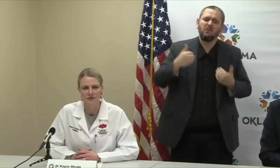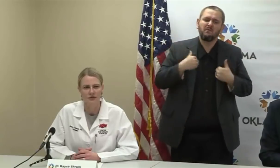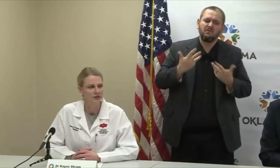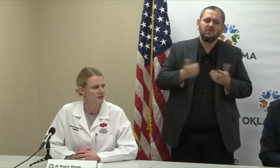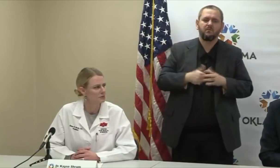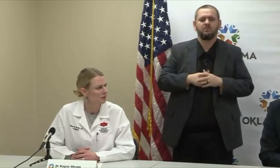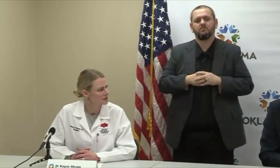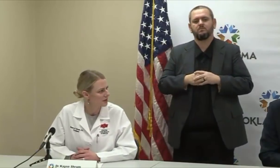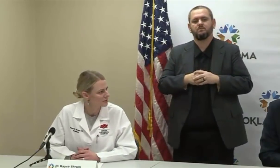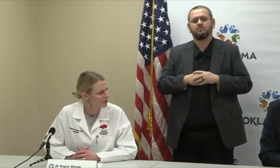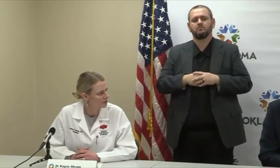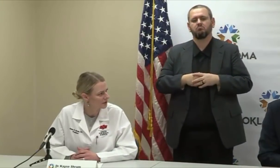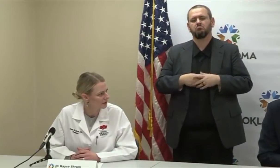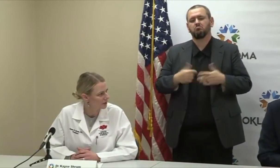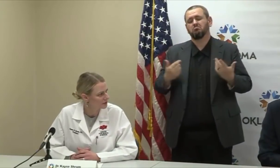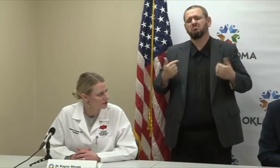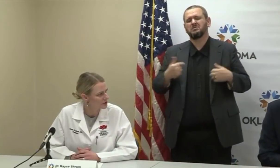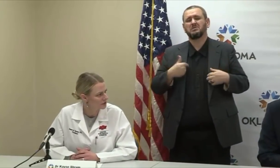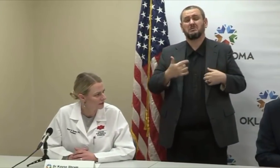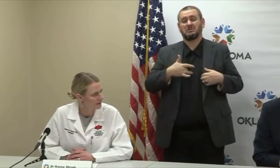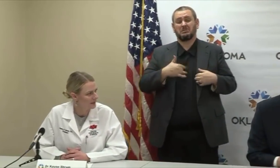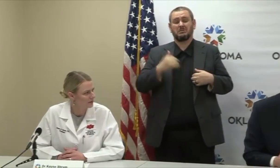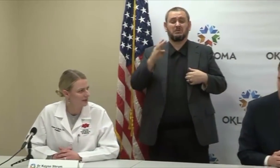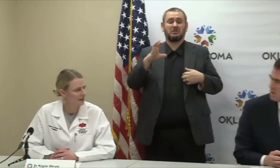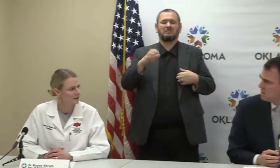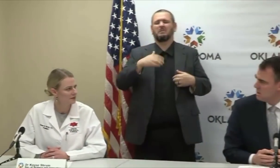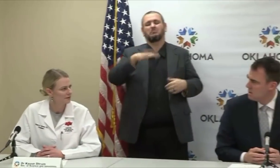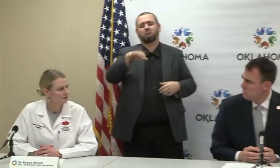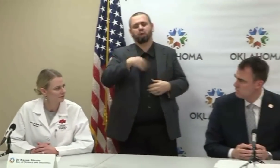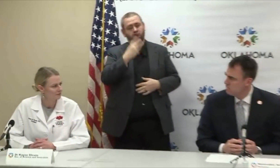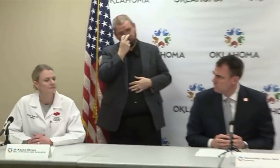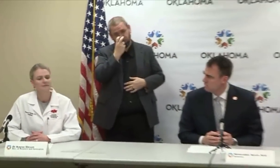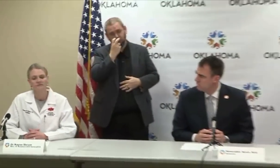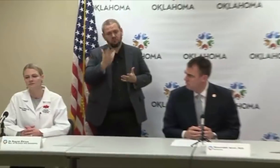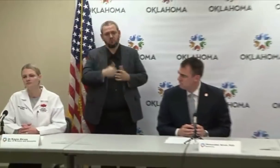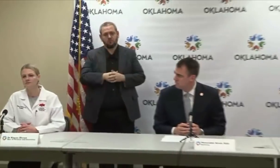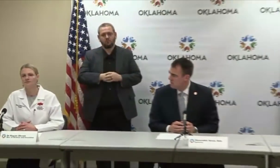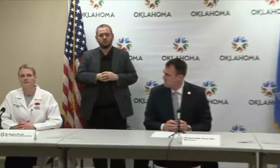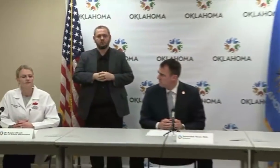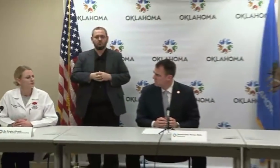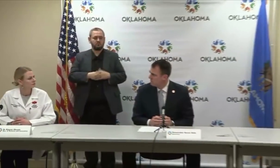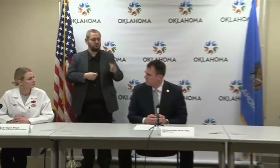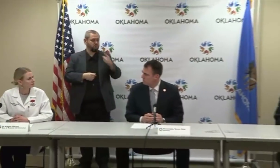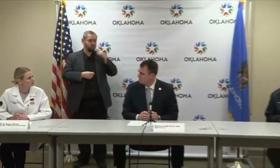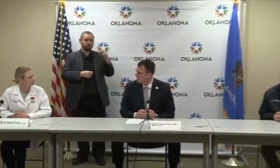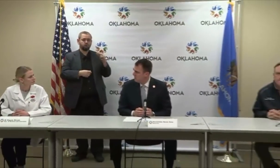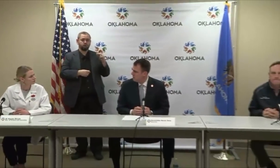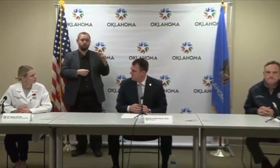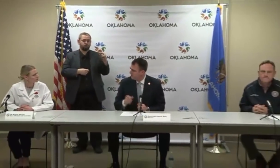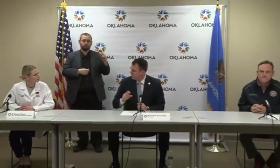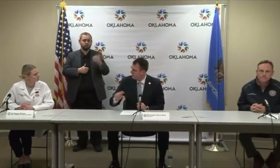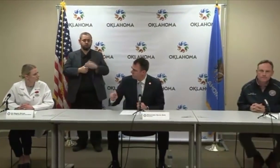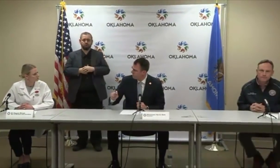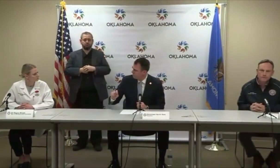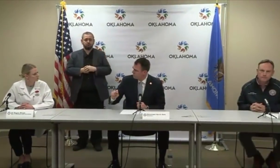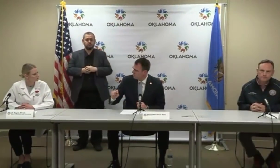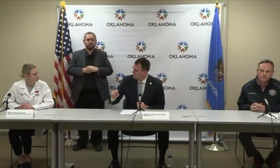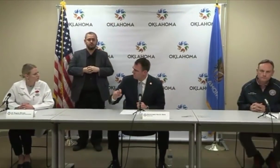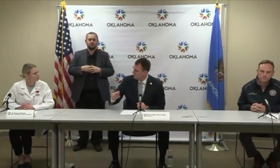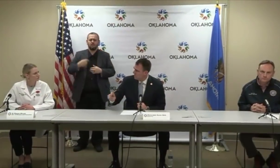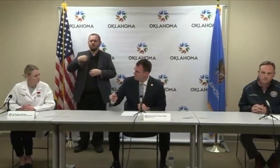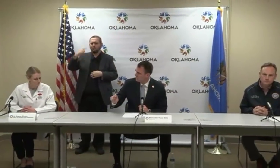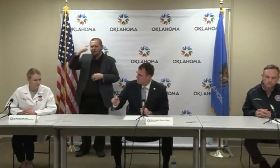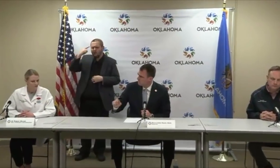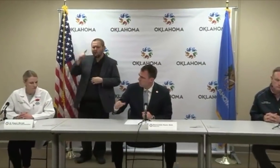at 600 at this point in time. Secretary Lothar, do you have any other data? Right. I thought it was closer to 300 that was